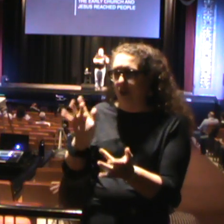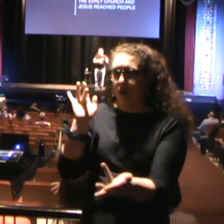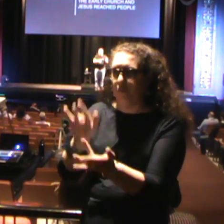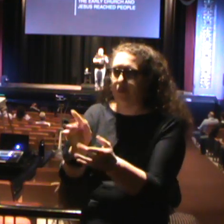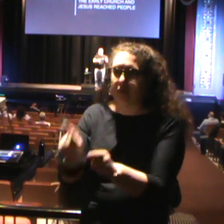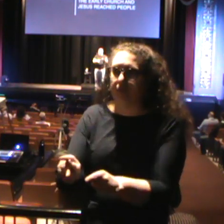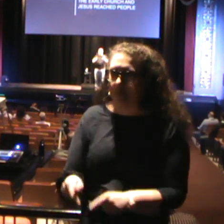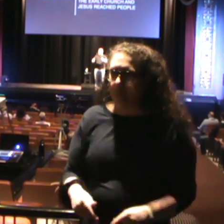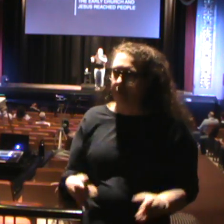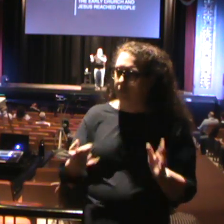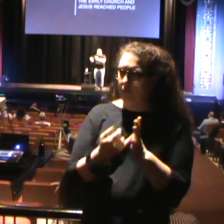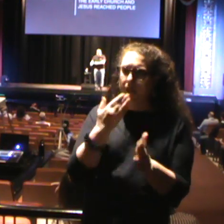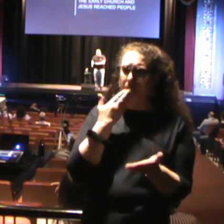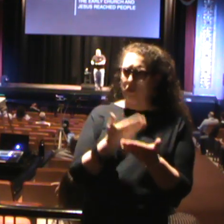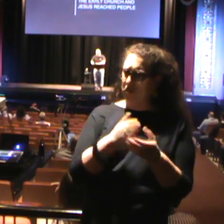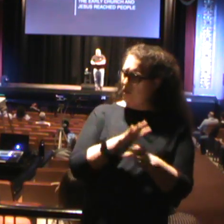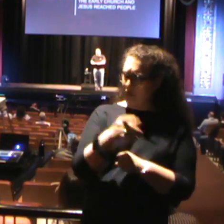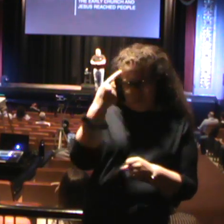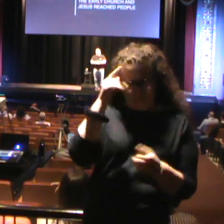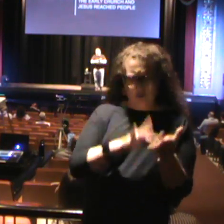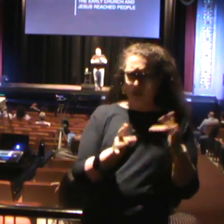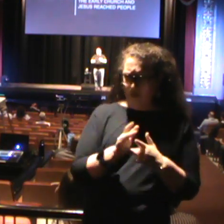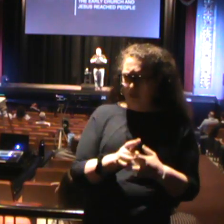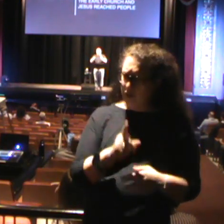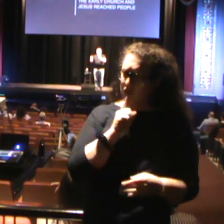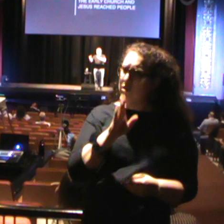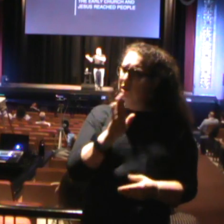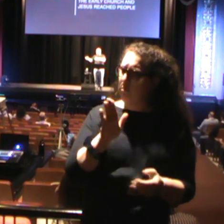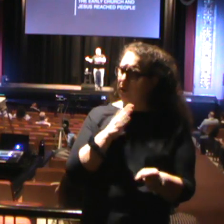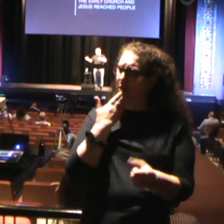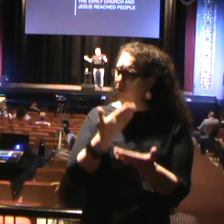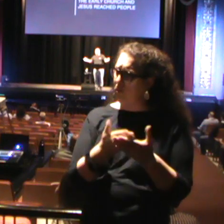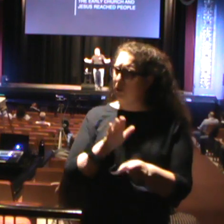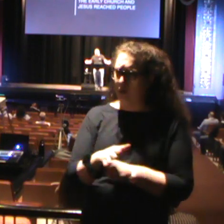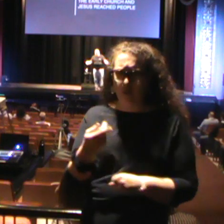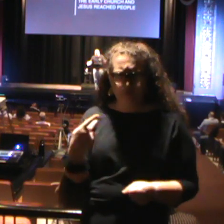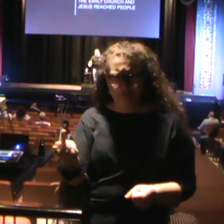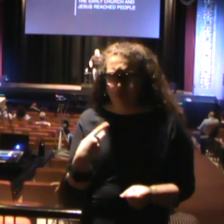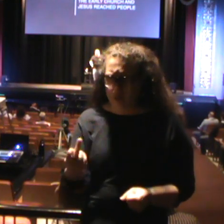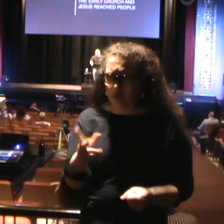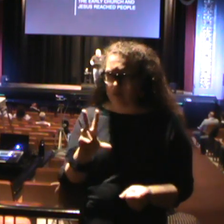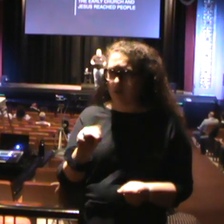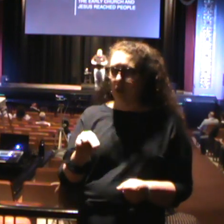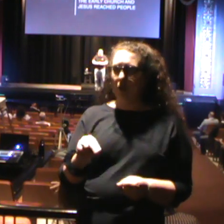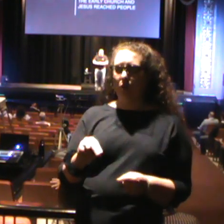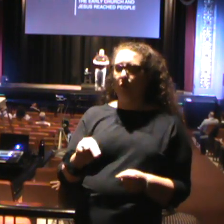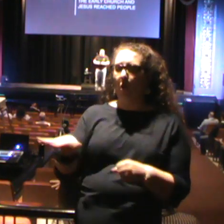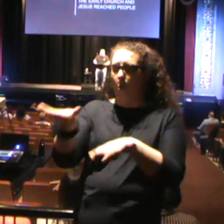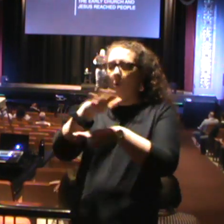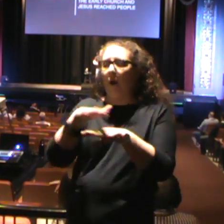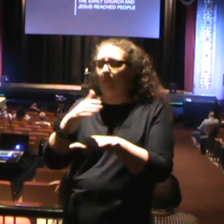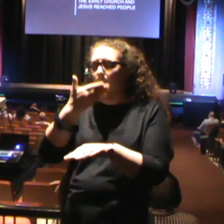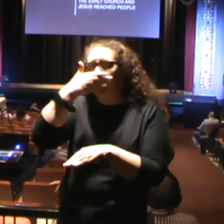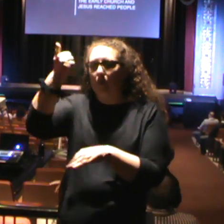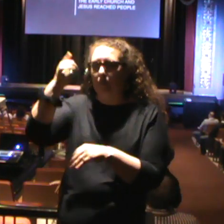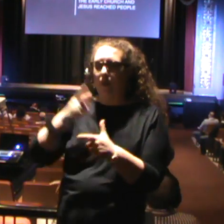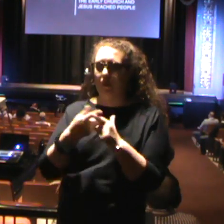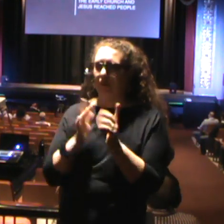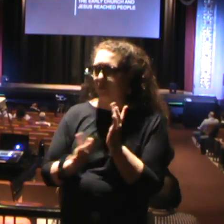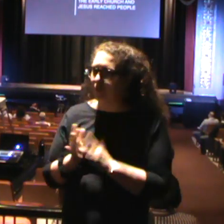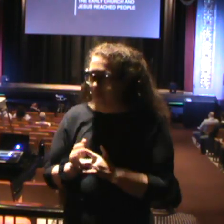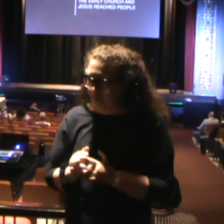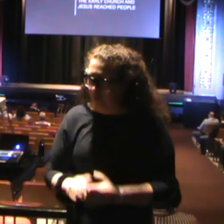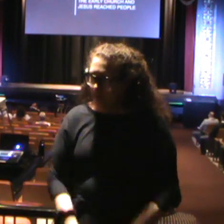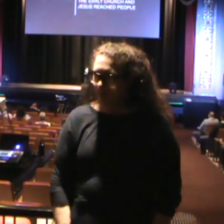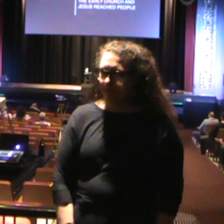for Jesus, it should be good enough for us, church. There is no upgrade over Jesus. You know, one of the blessings of starting a